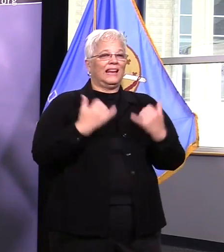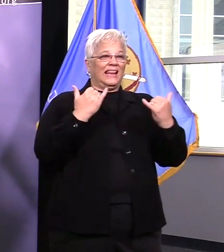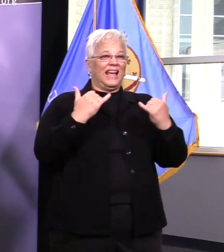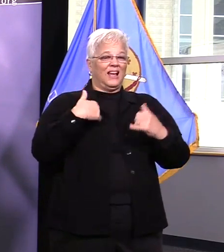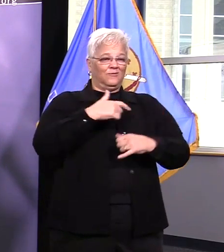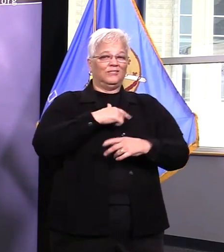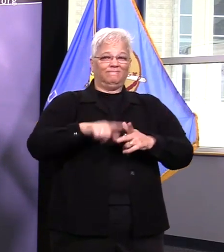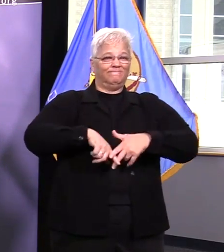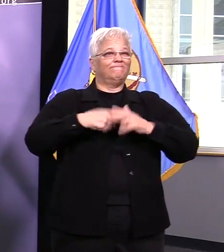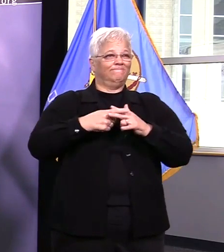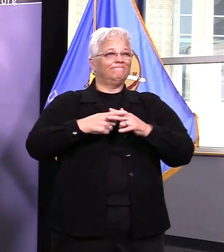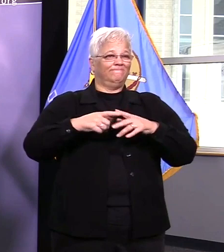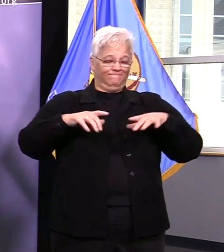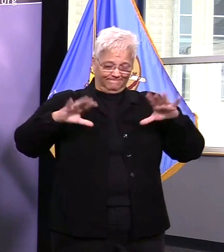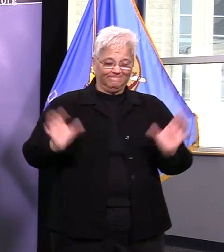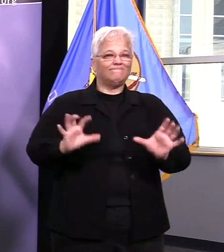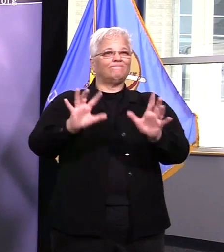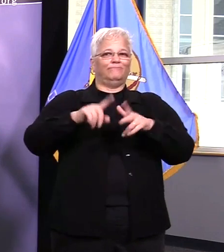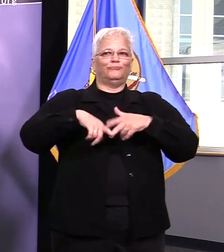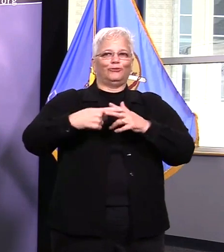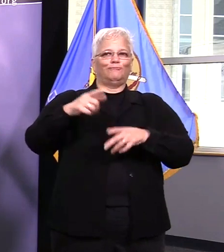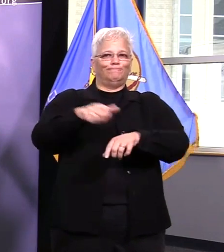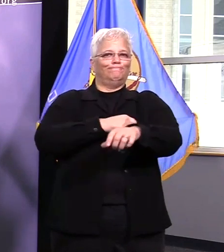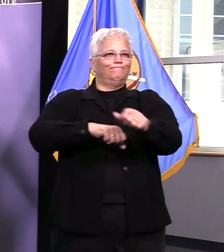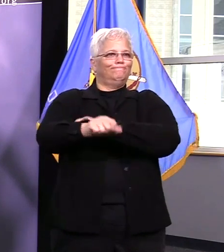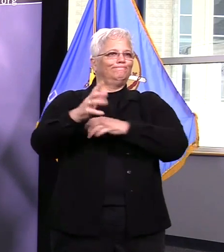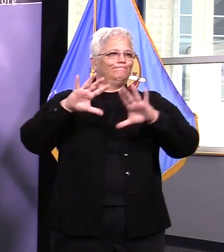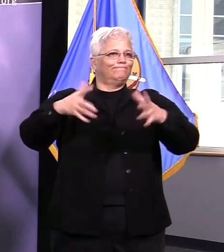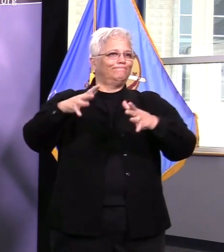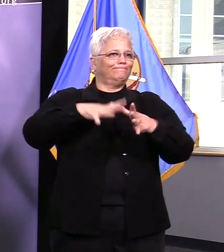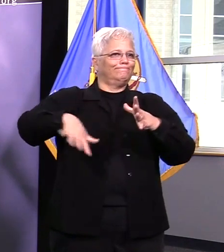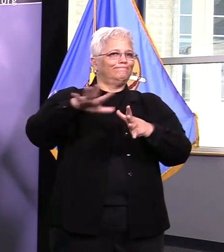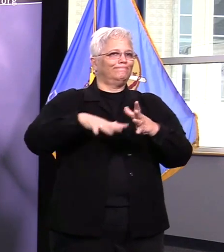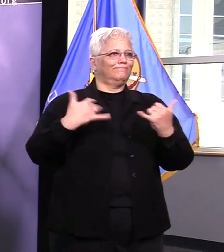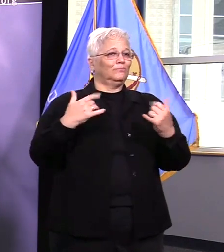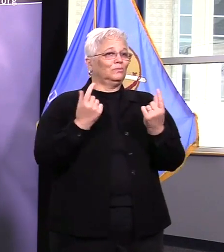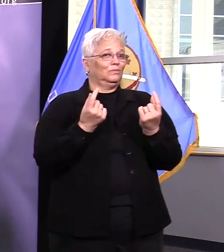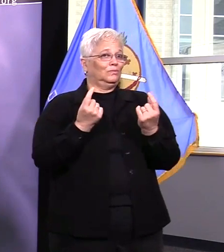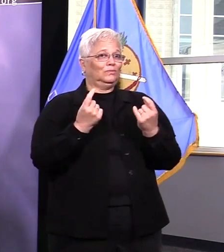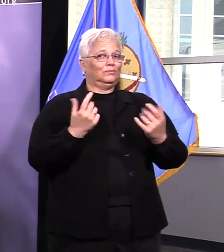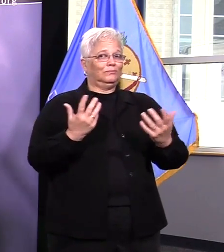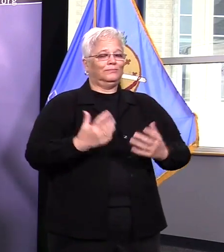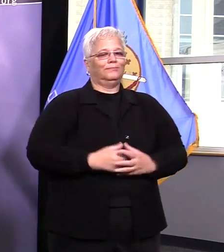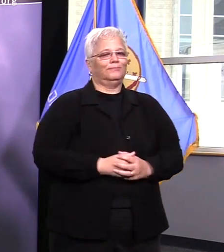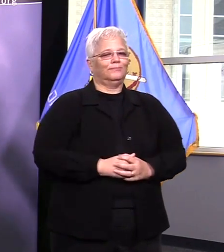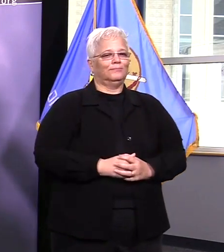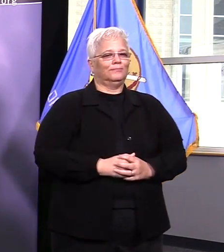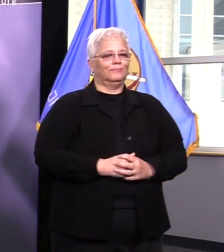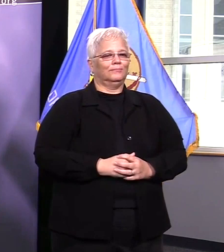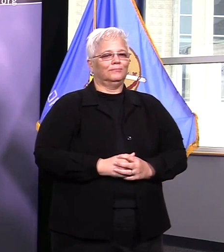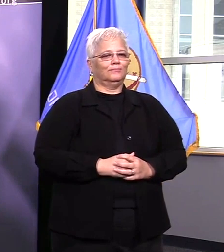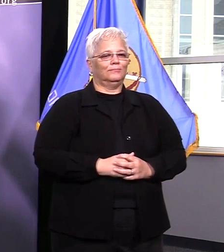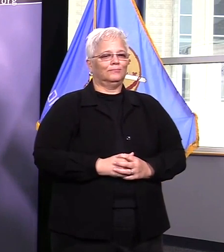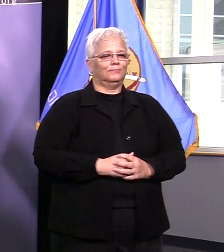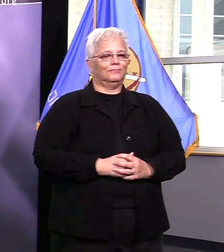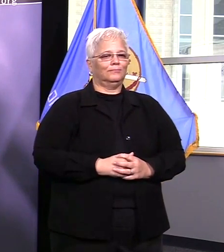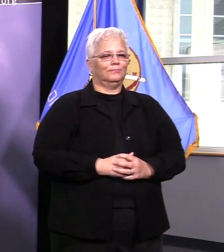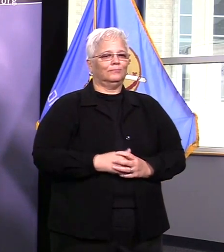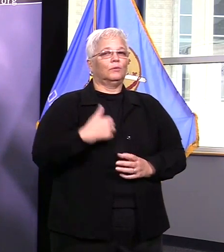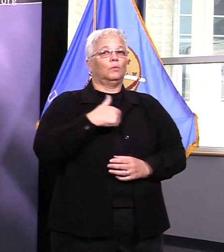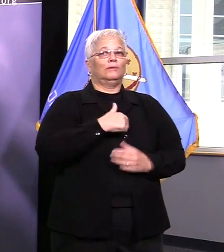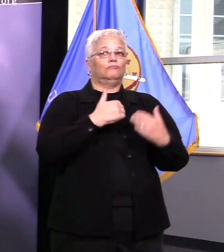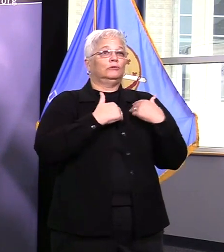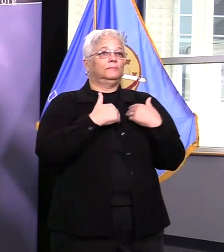we're helping by assisting the coordinating the city and county response to this event in order to make sure that we are being efficient in our